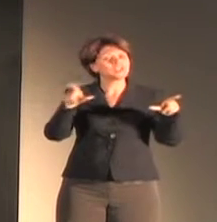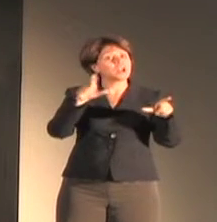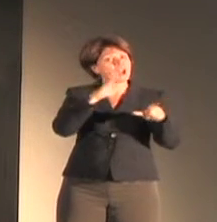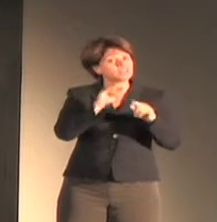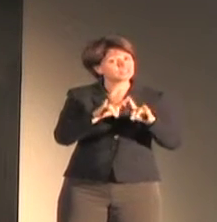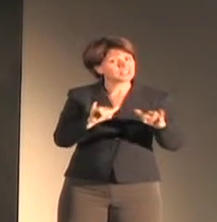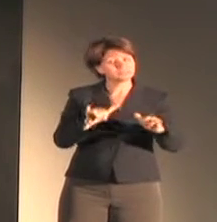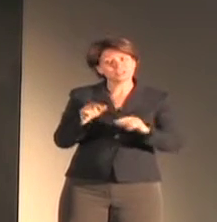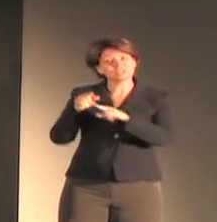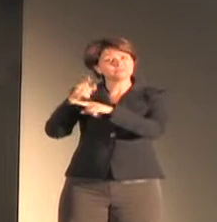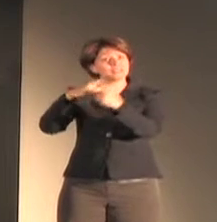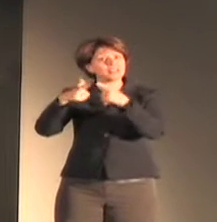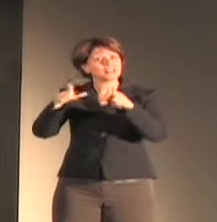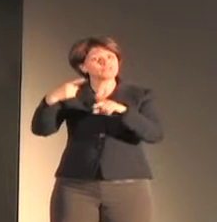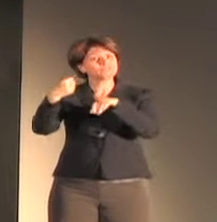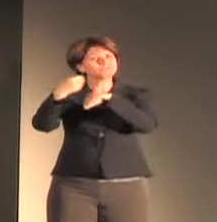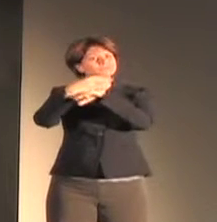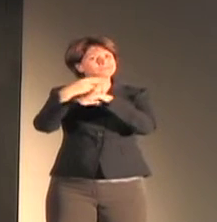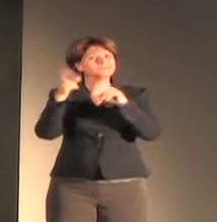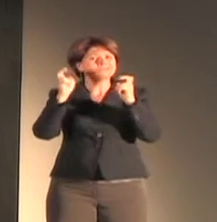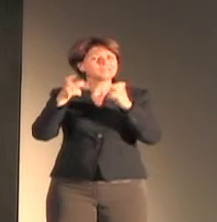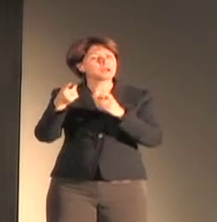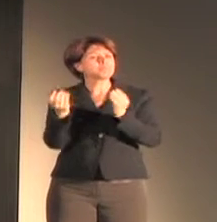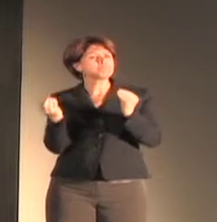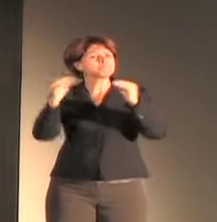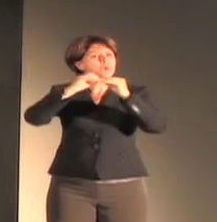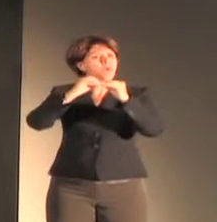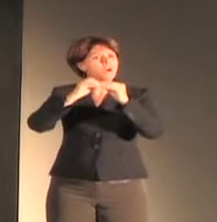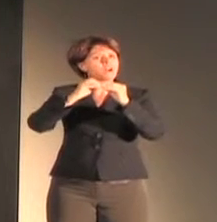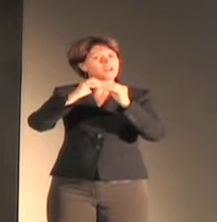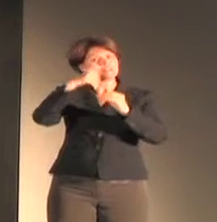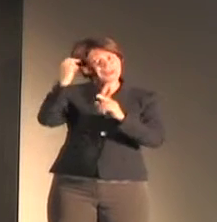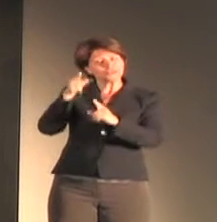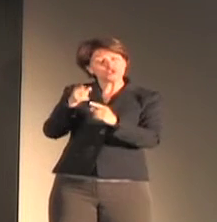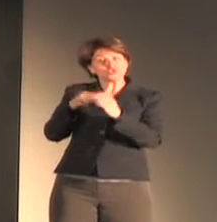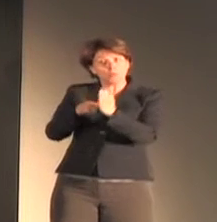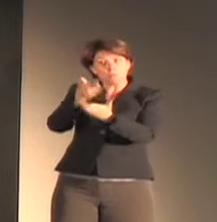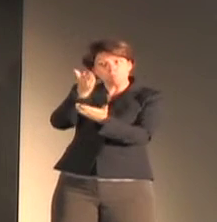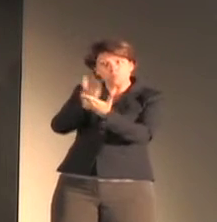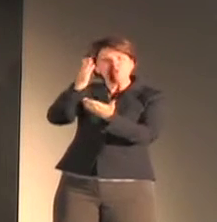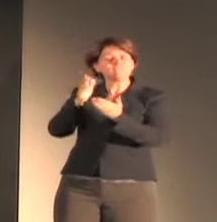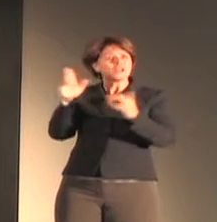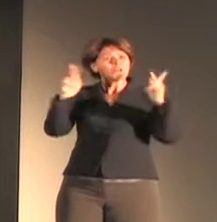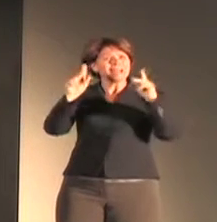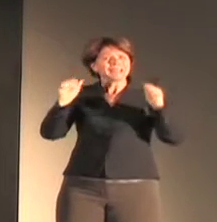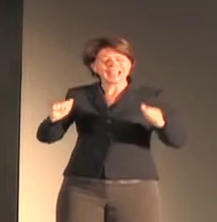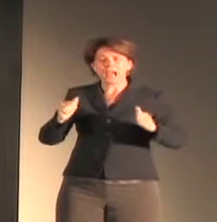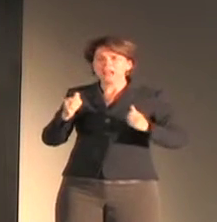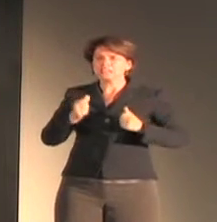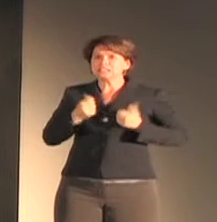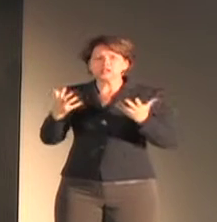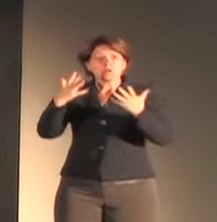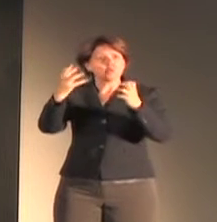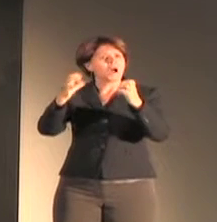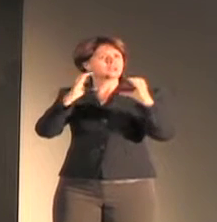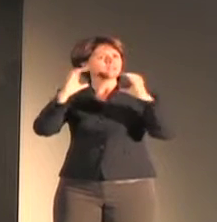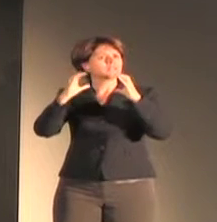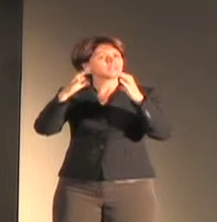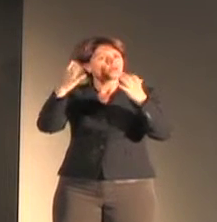They outline more possibilities for the human capacity to make language. They stretch the limits of our expectations for